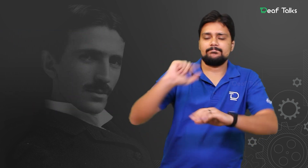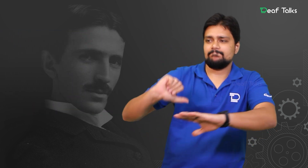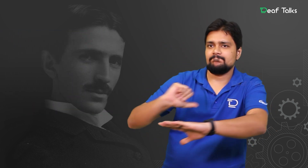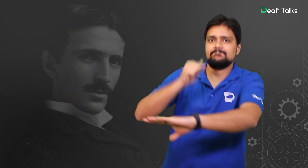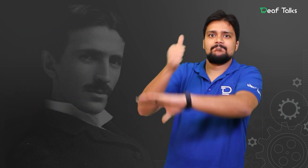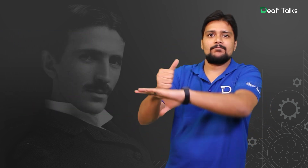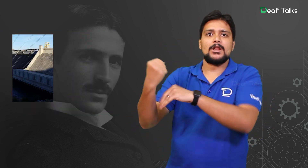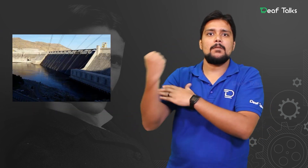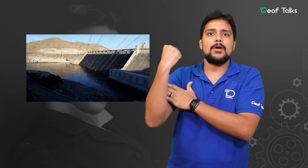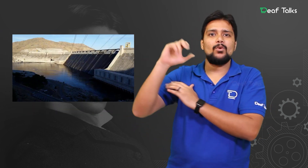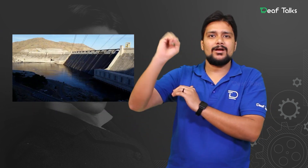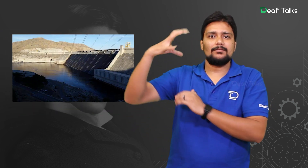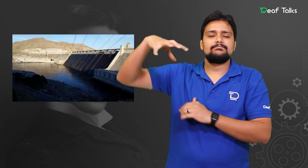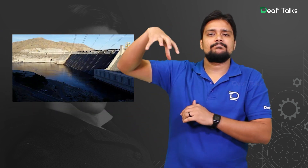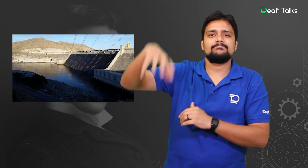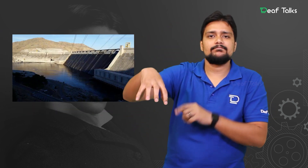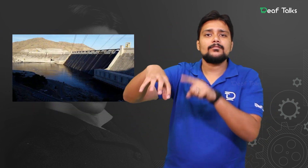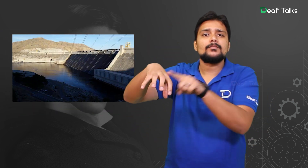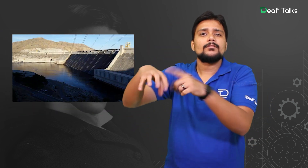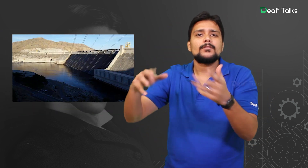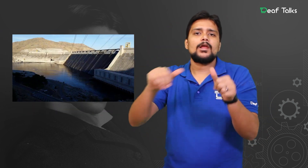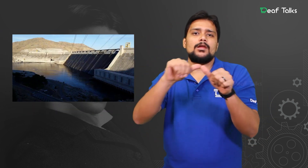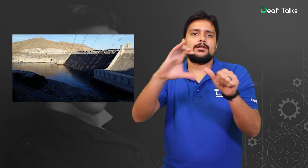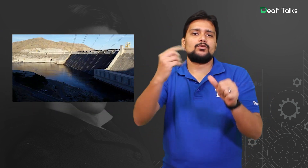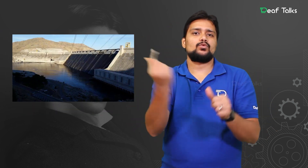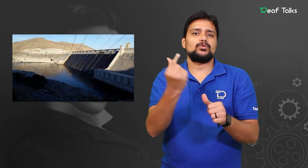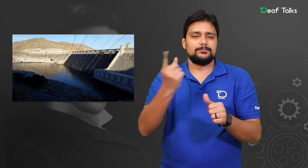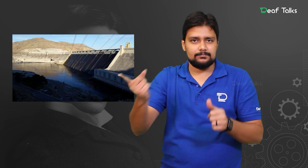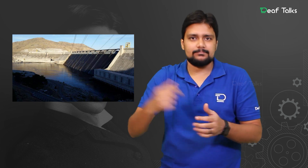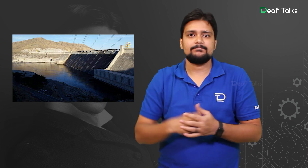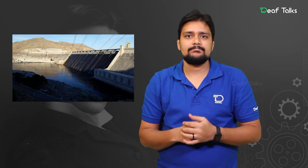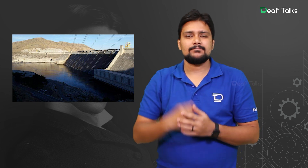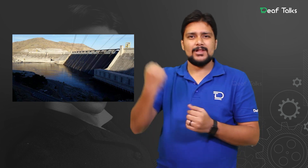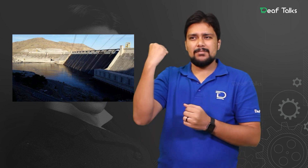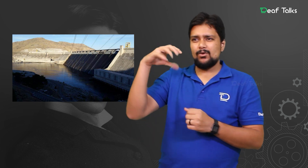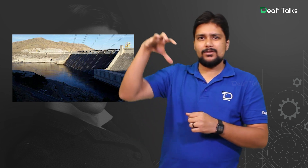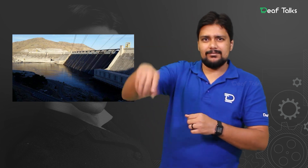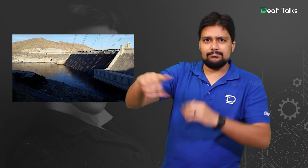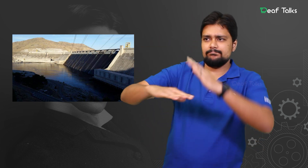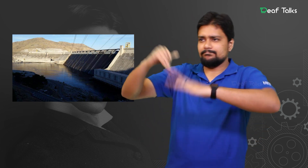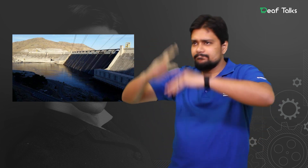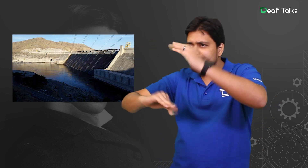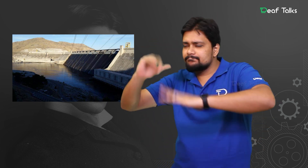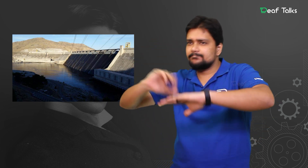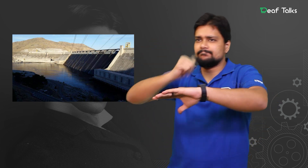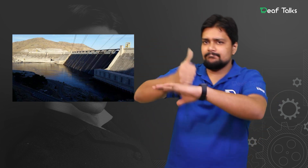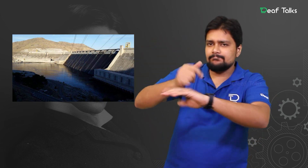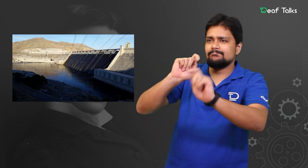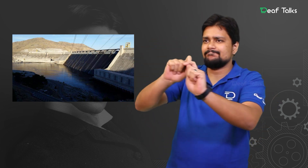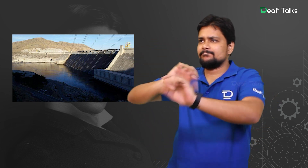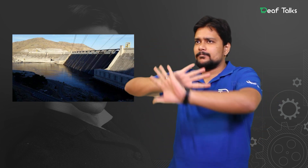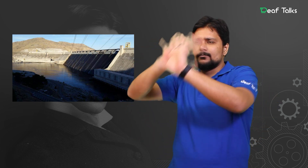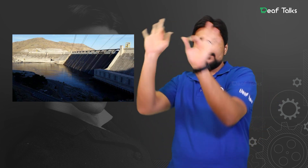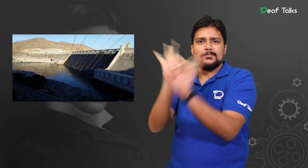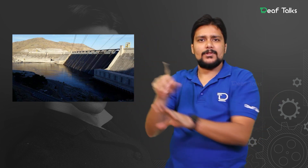The hydroelectric power station was a massive success and helped light up New York.